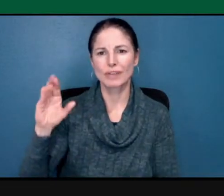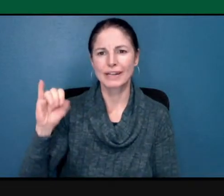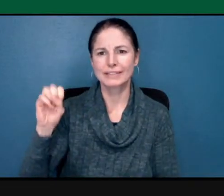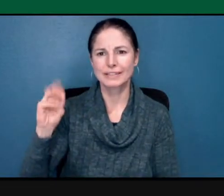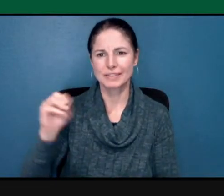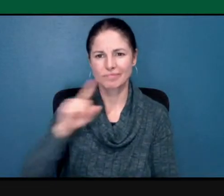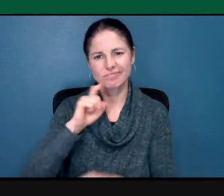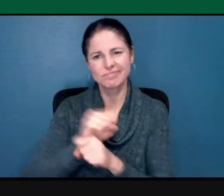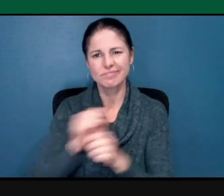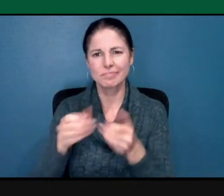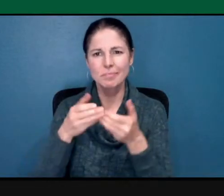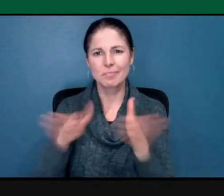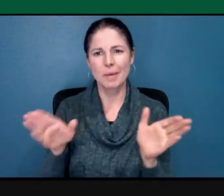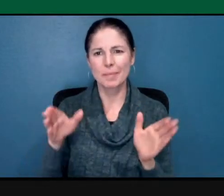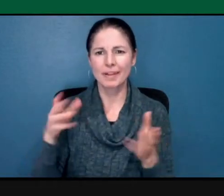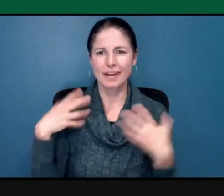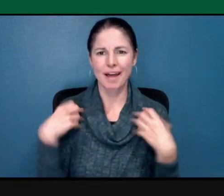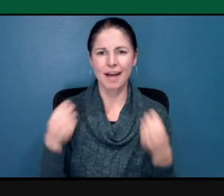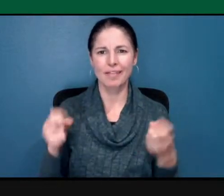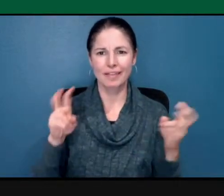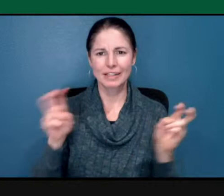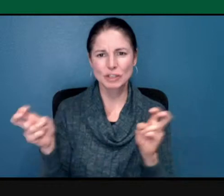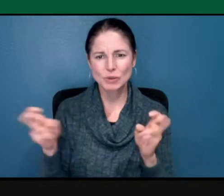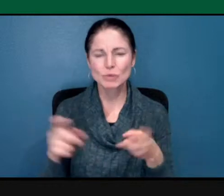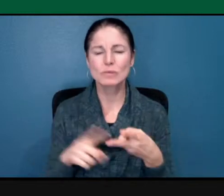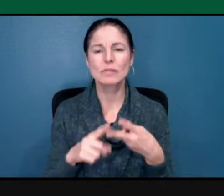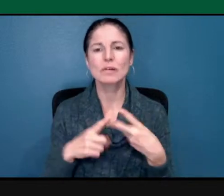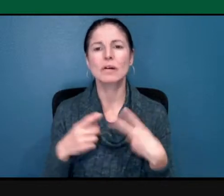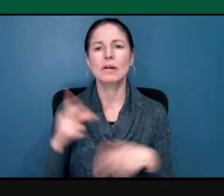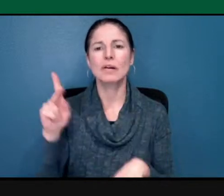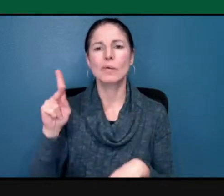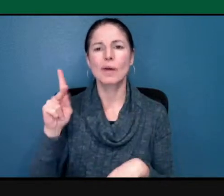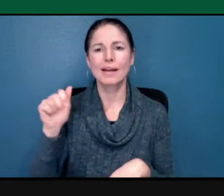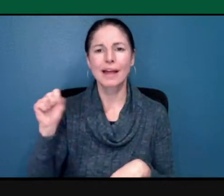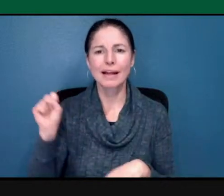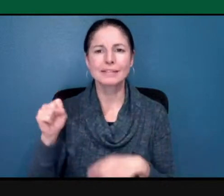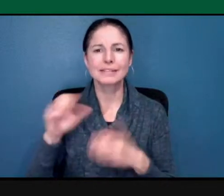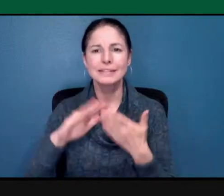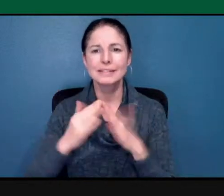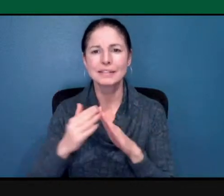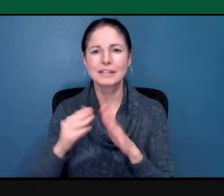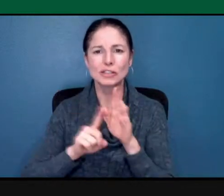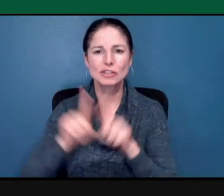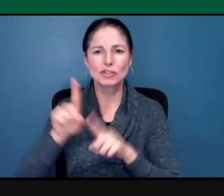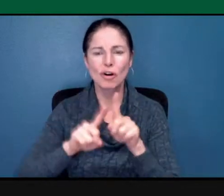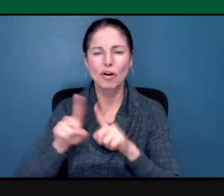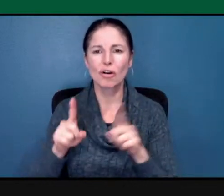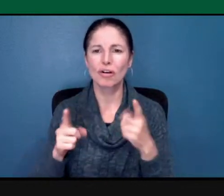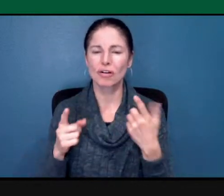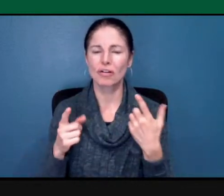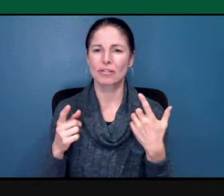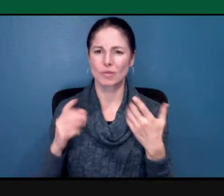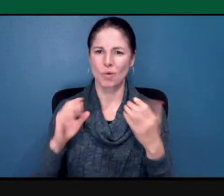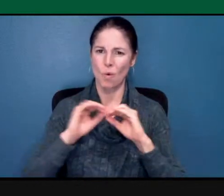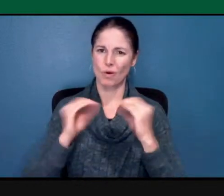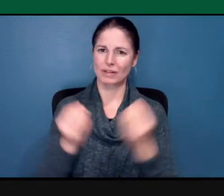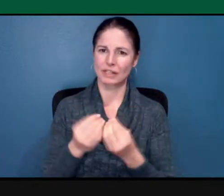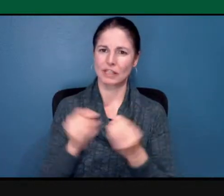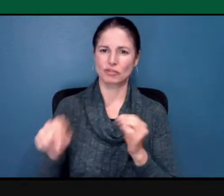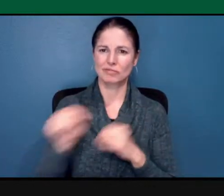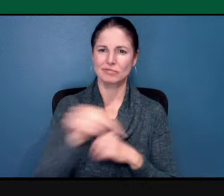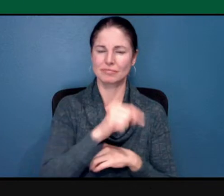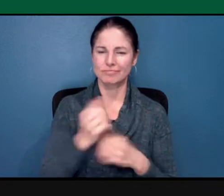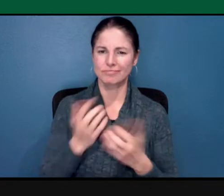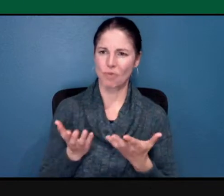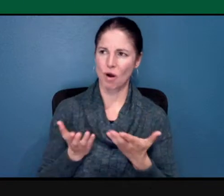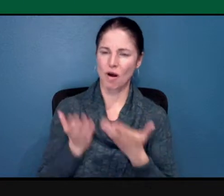organizations like the Kansas City Star media organizations that were offering their